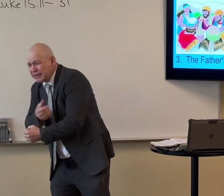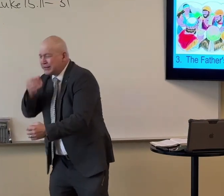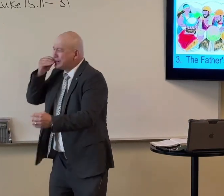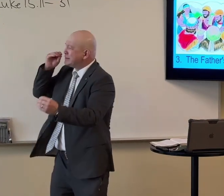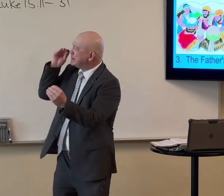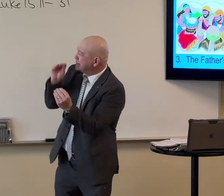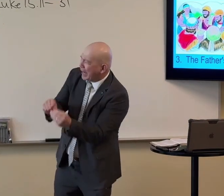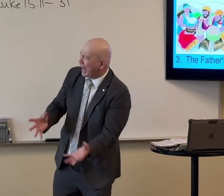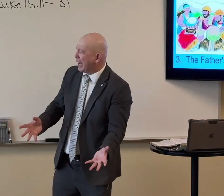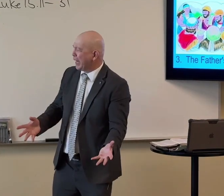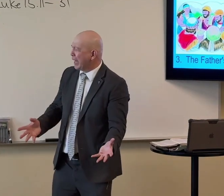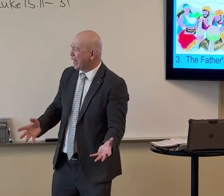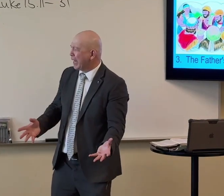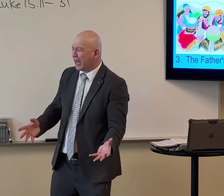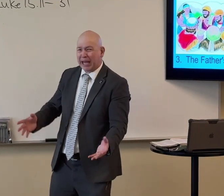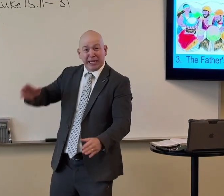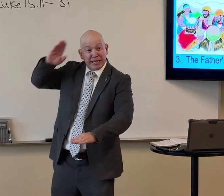And he hugged him. And he kissed him.